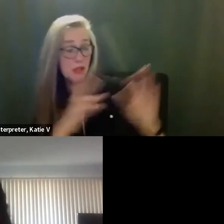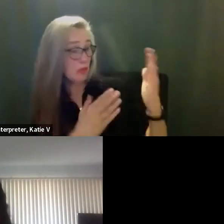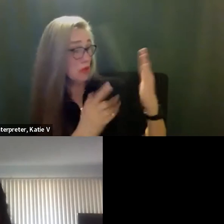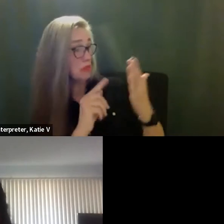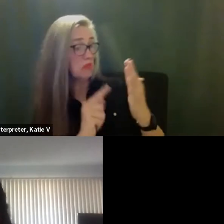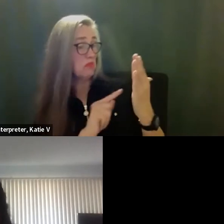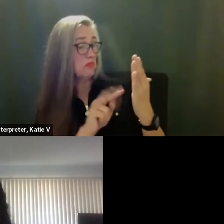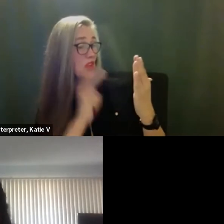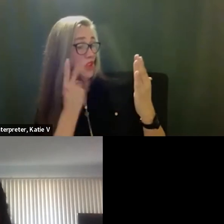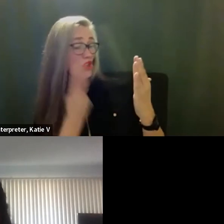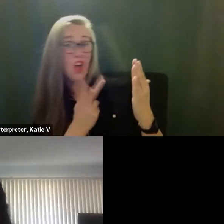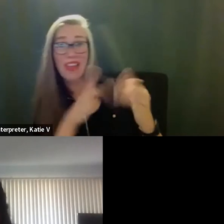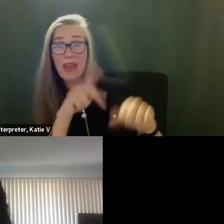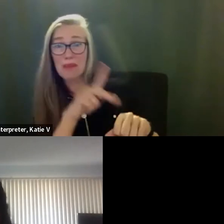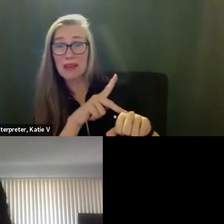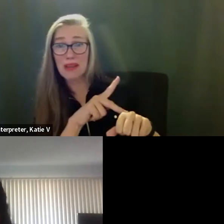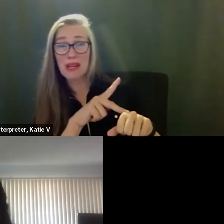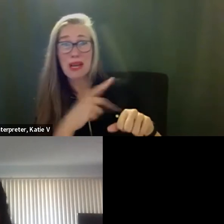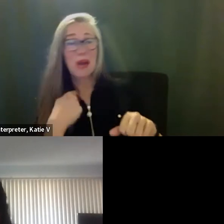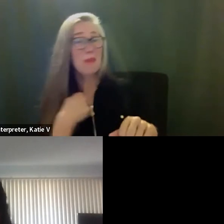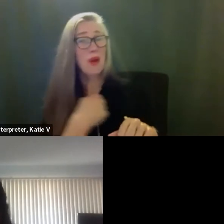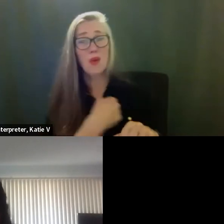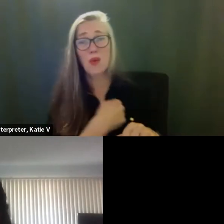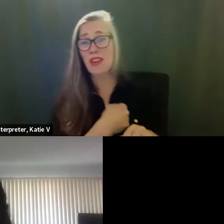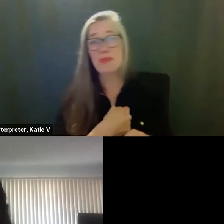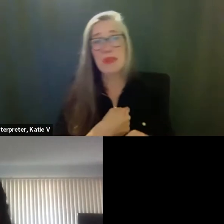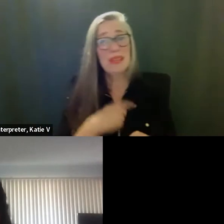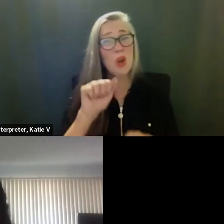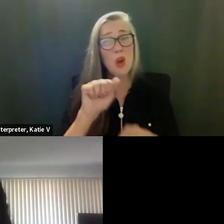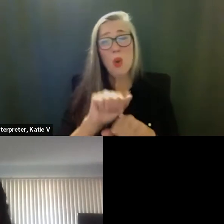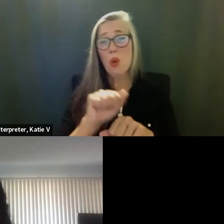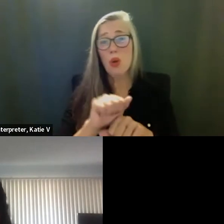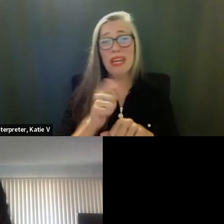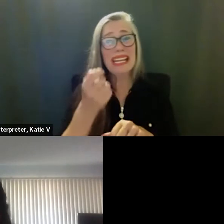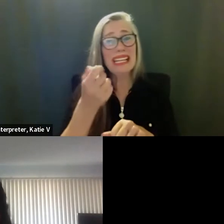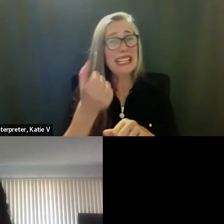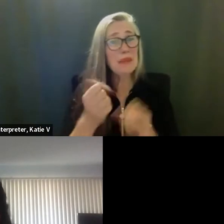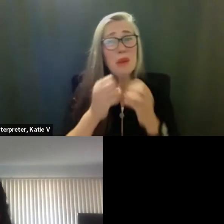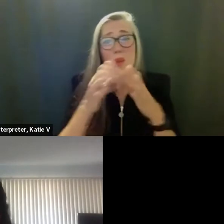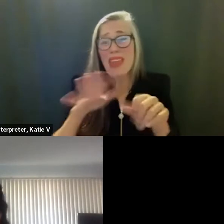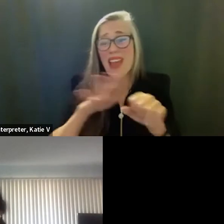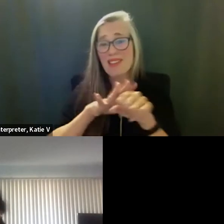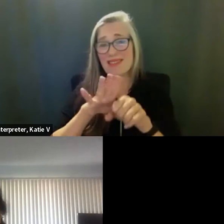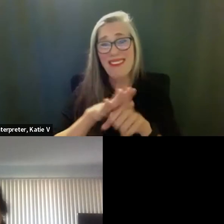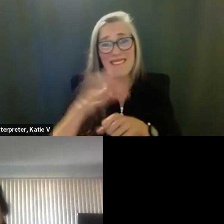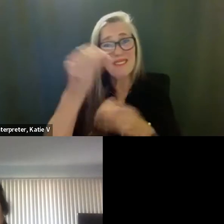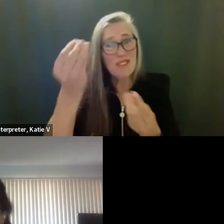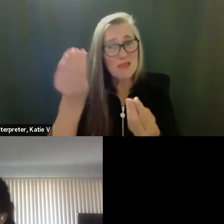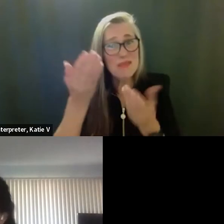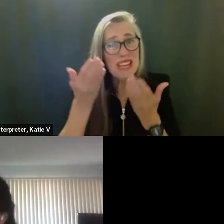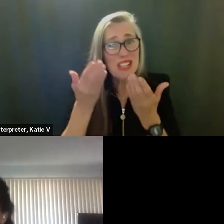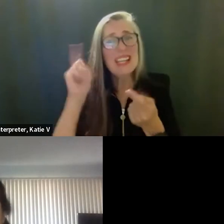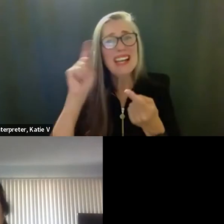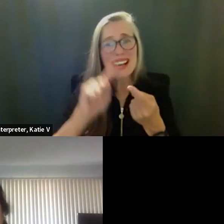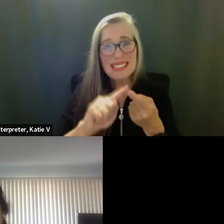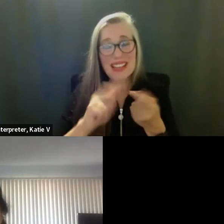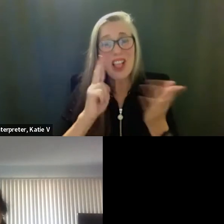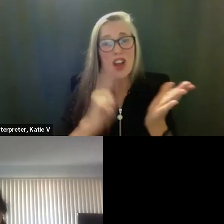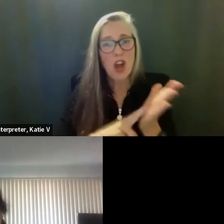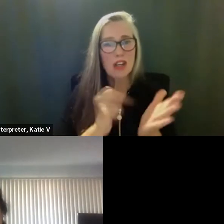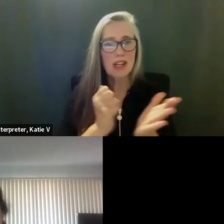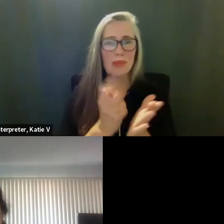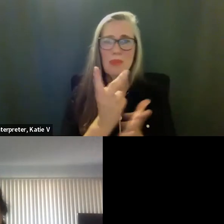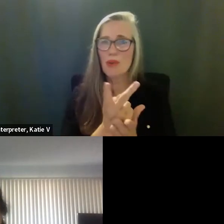We've been working in a vacuum. If this contract gets approved, then we'll sit down, roll up our sleeves, have all the meetings, do 3D renderings,